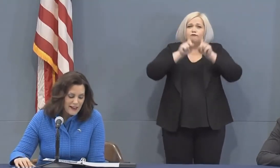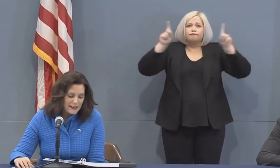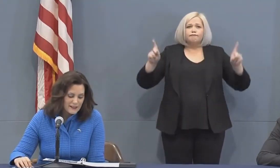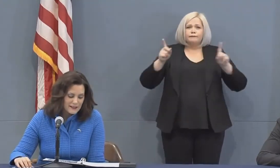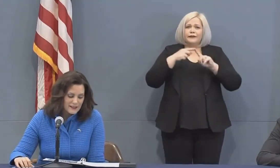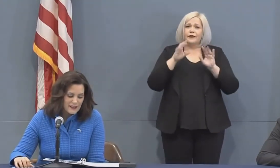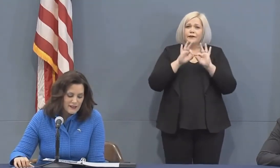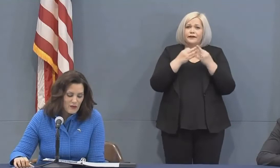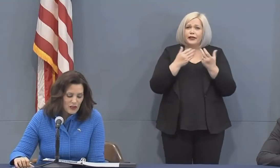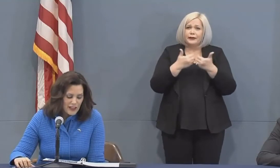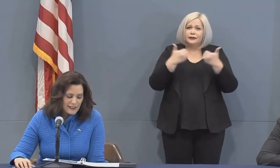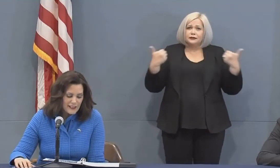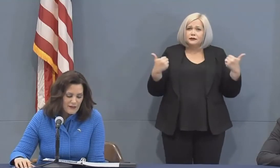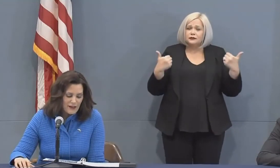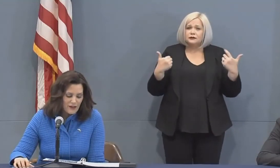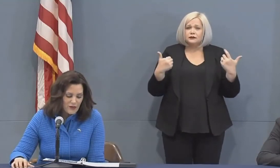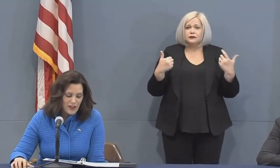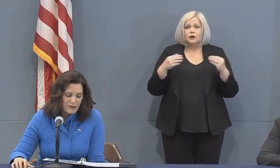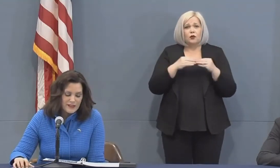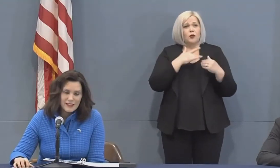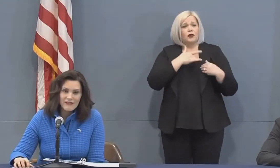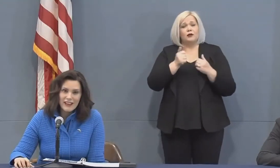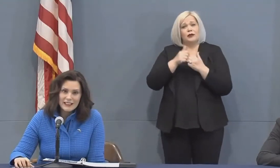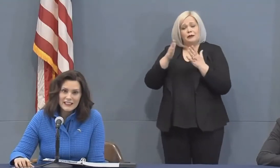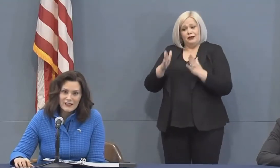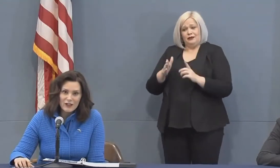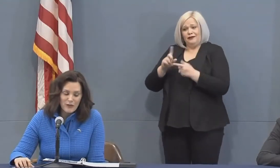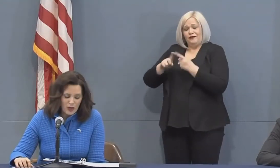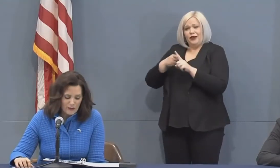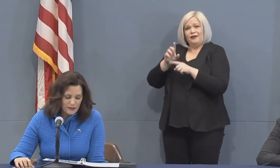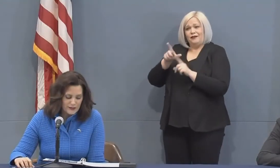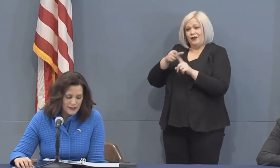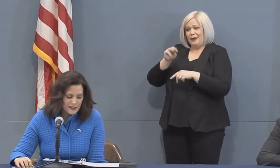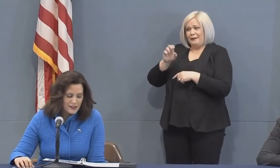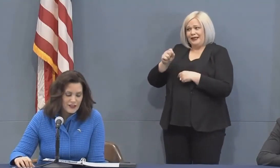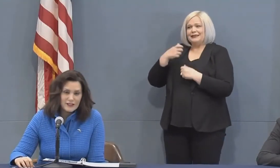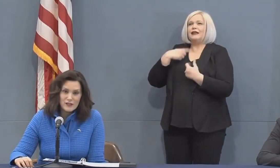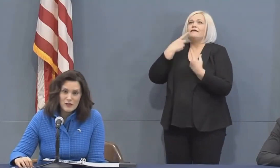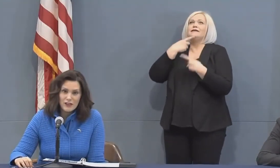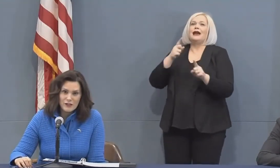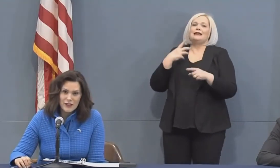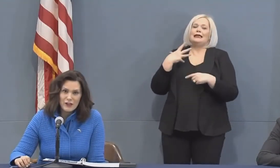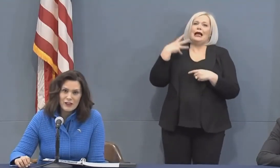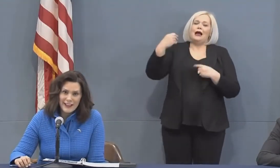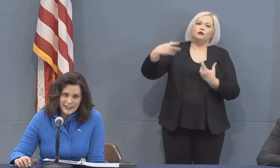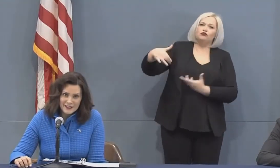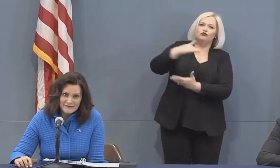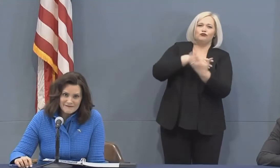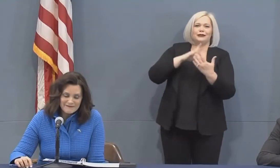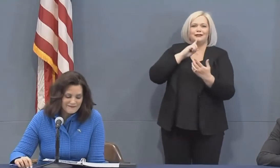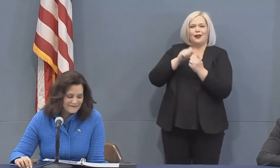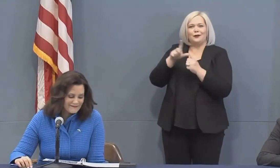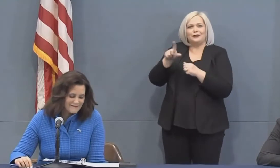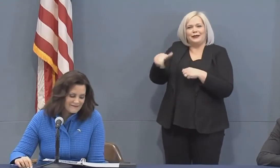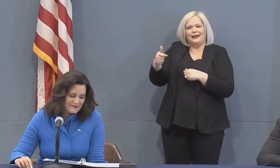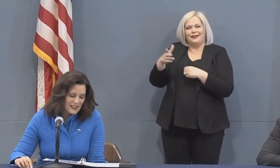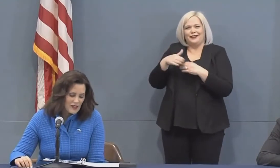And we make it more likely that my friend with MS can finally leave her apartment and talk to someone other than her cat.